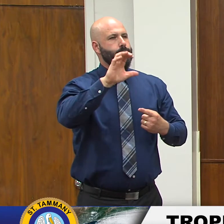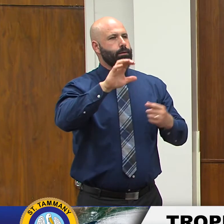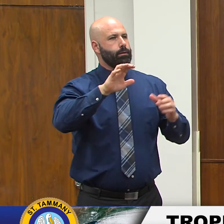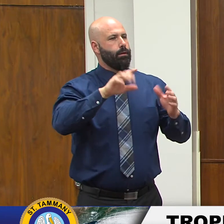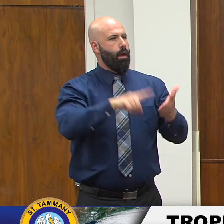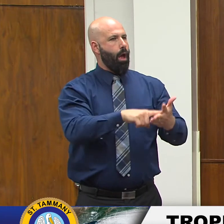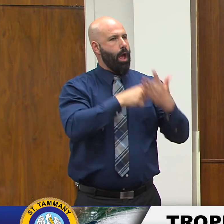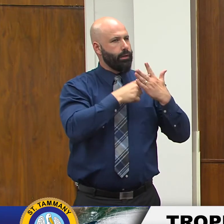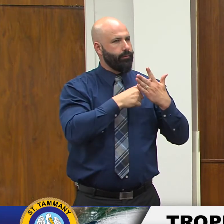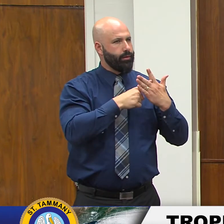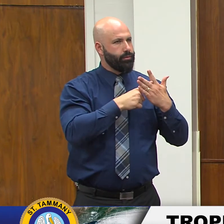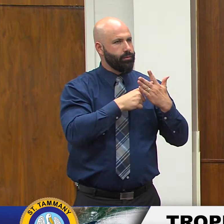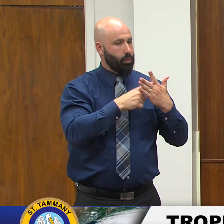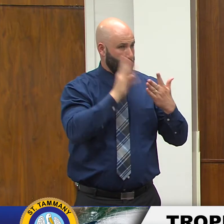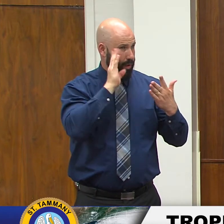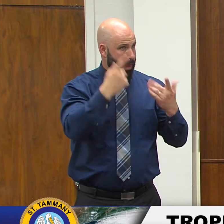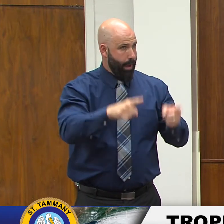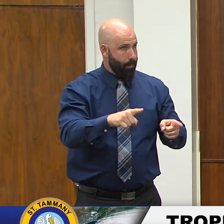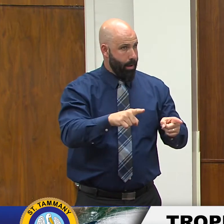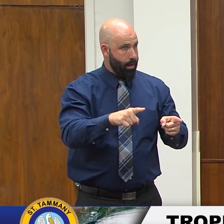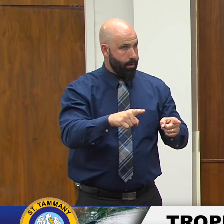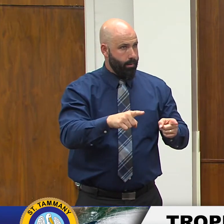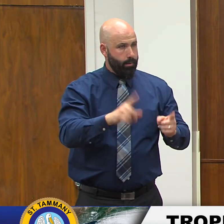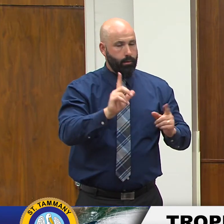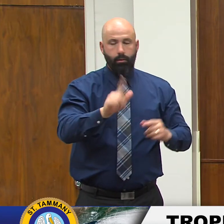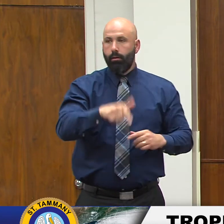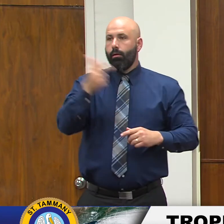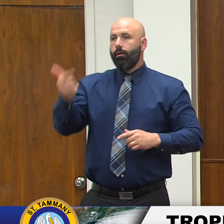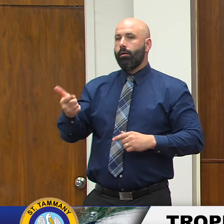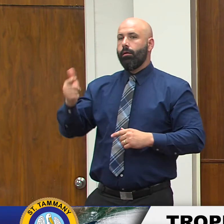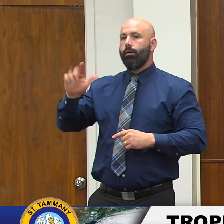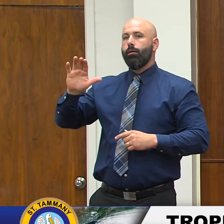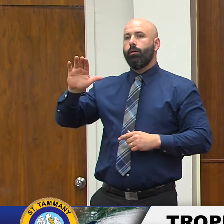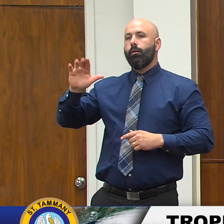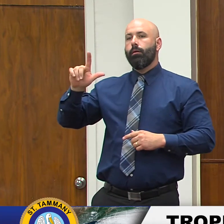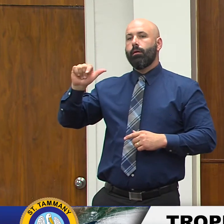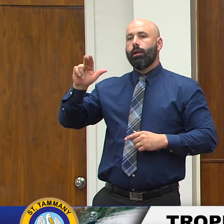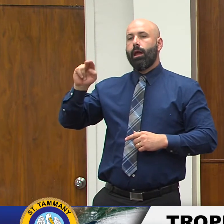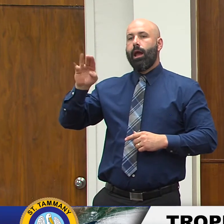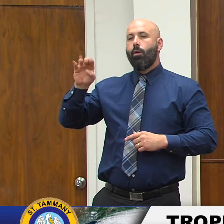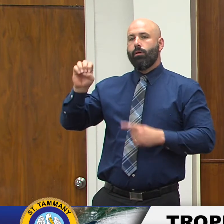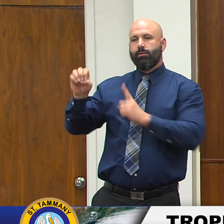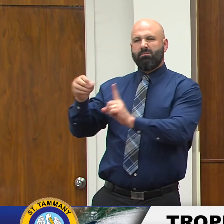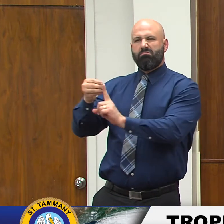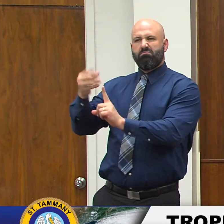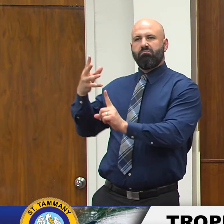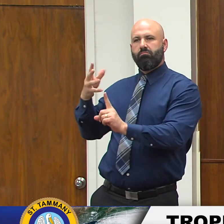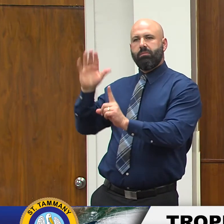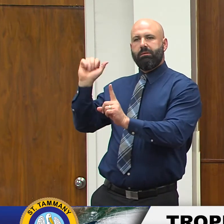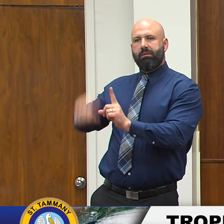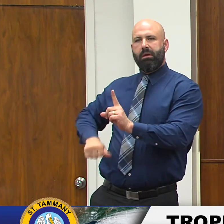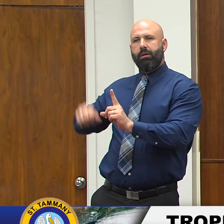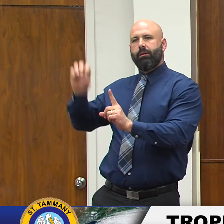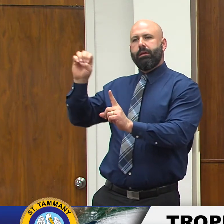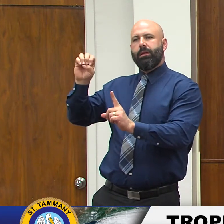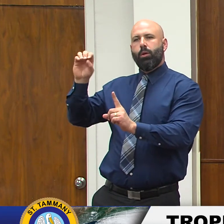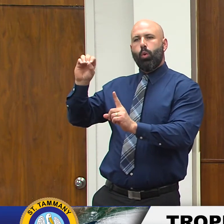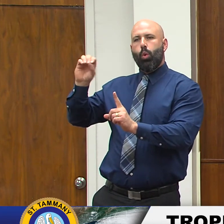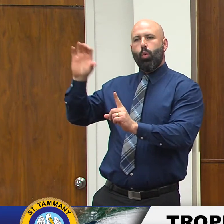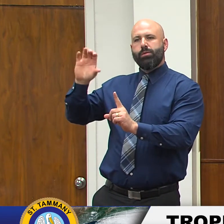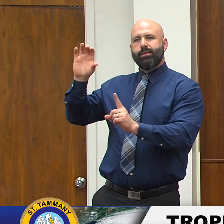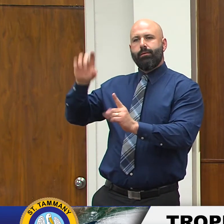to activate today yes and i'm going to turn it back over to clarence clarence uh will be able to give us an update on the full